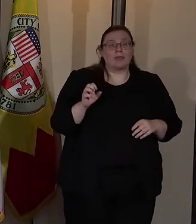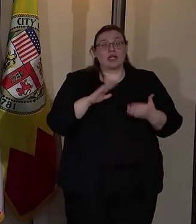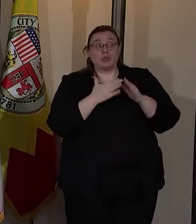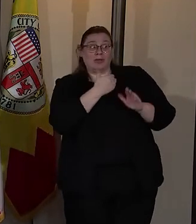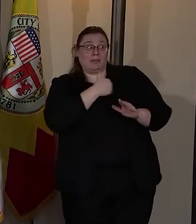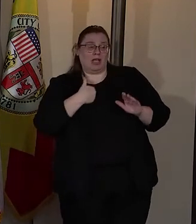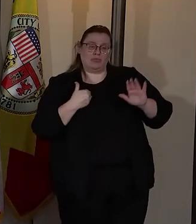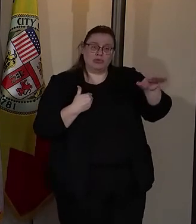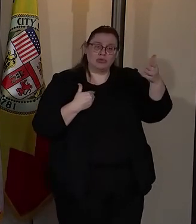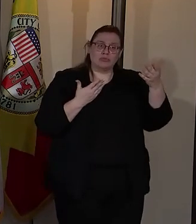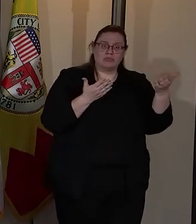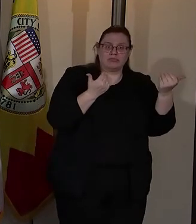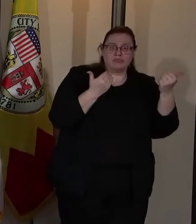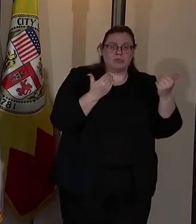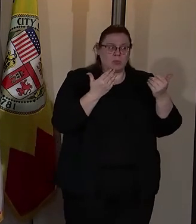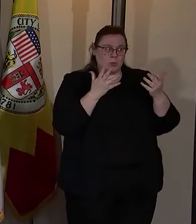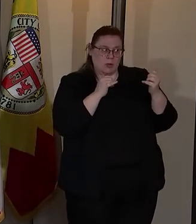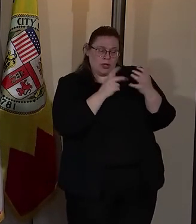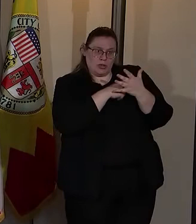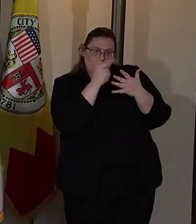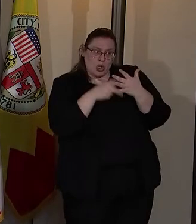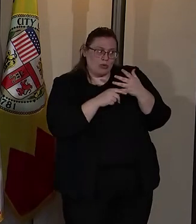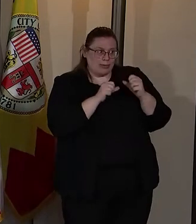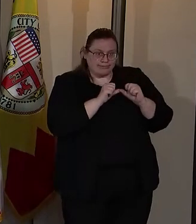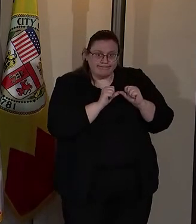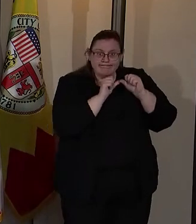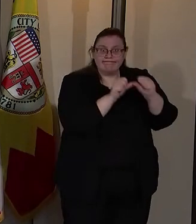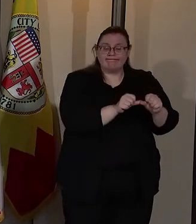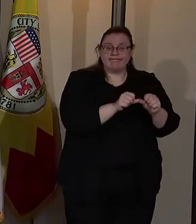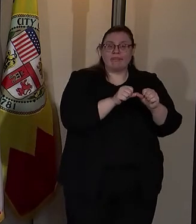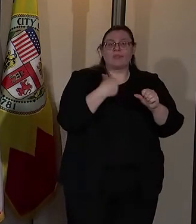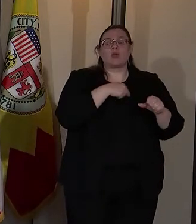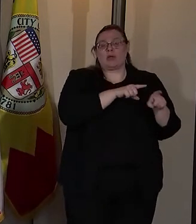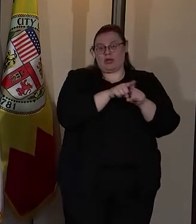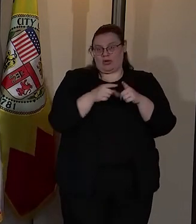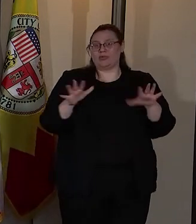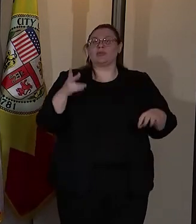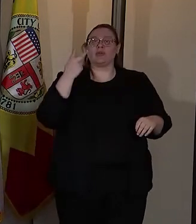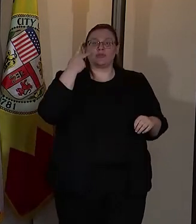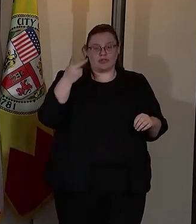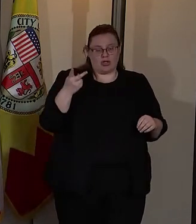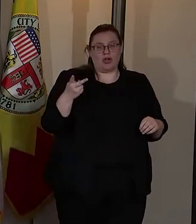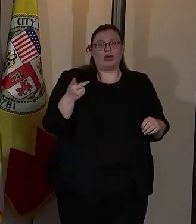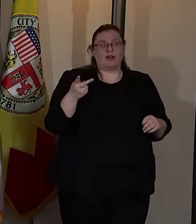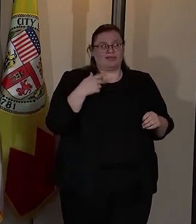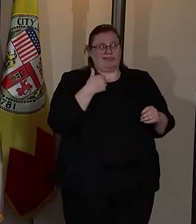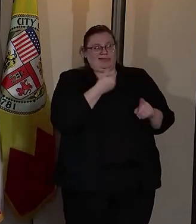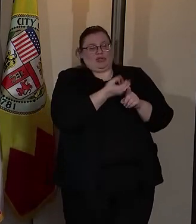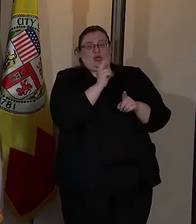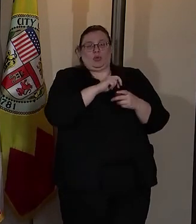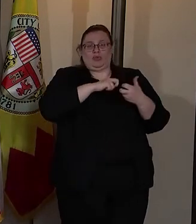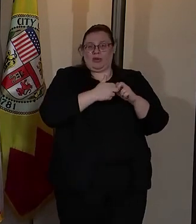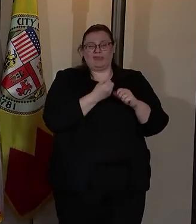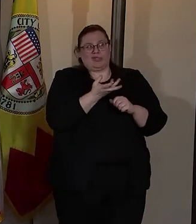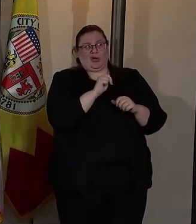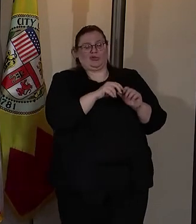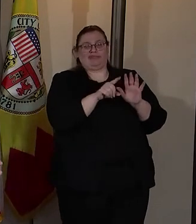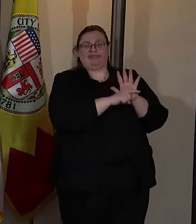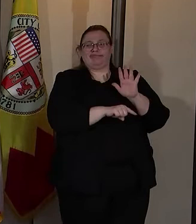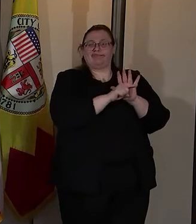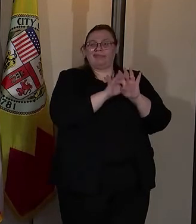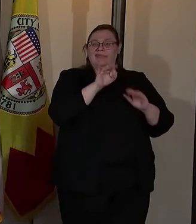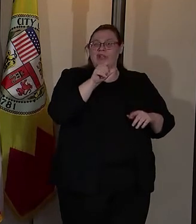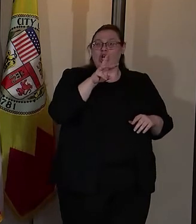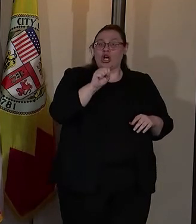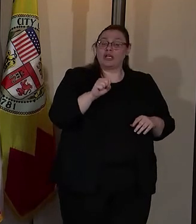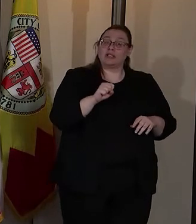for this program to be sustained, we also saw that it had its own problems, its own flaws. As a